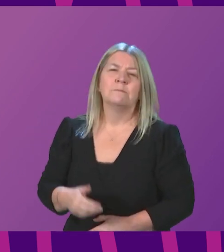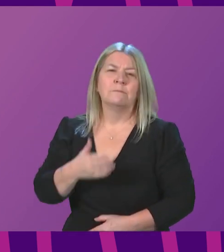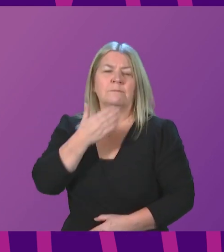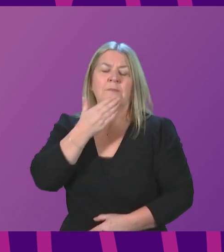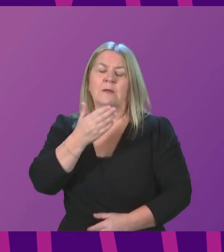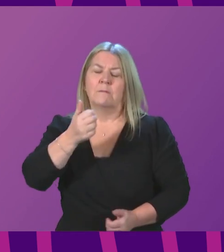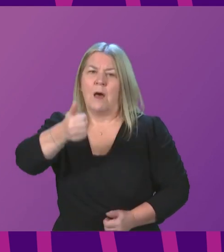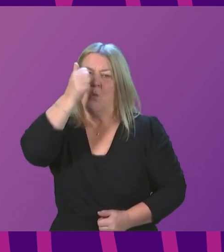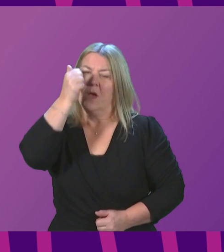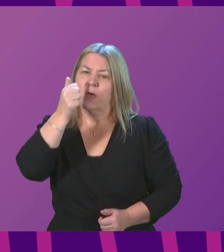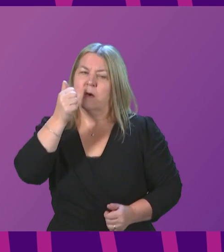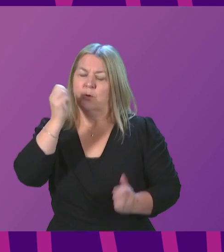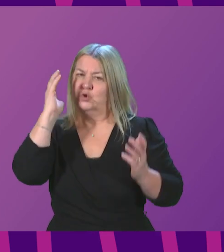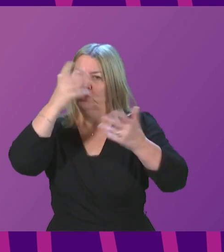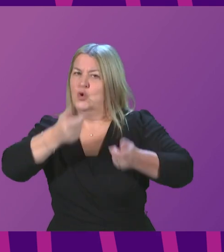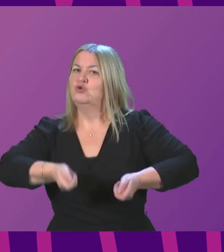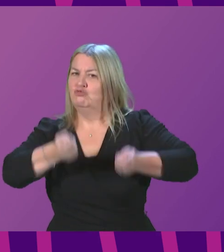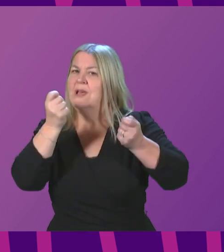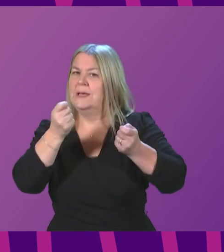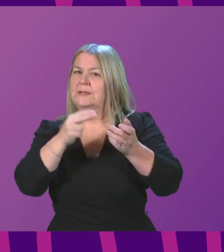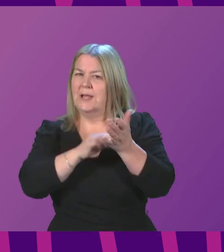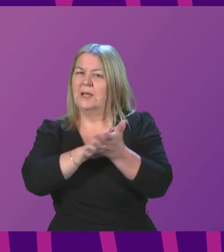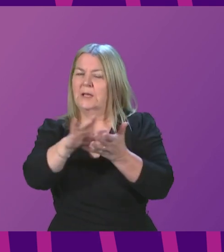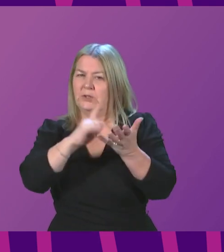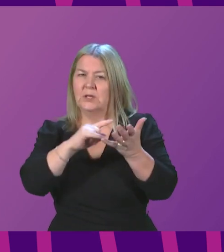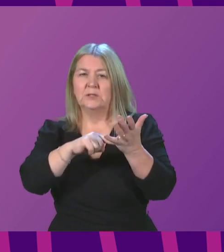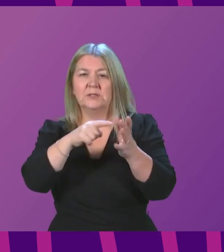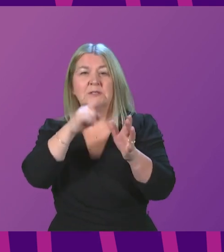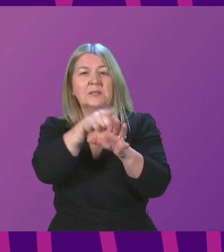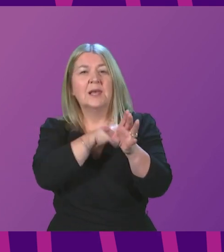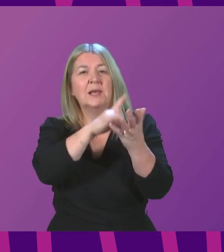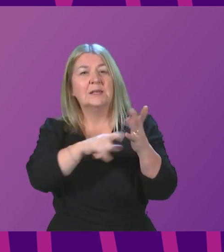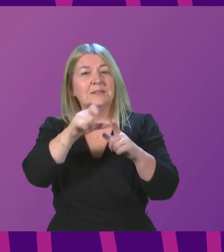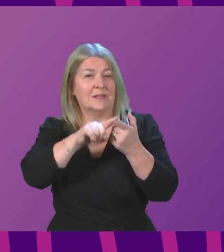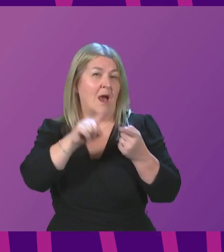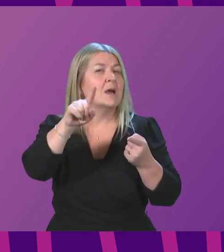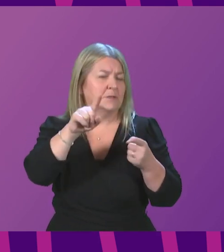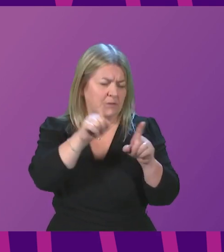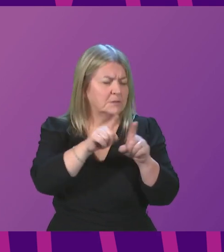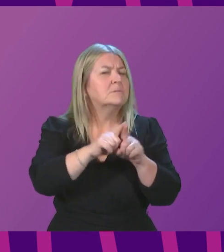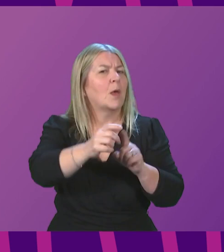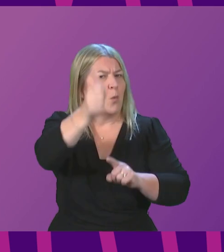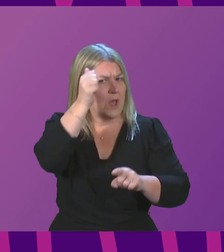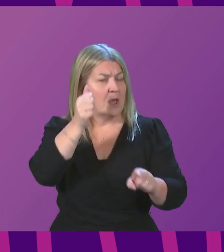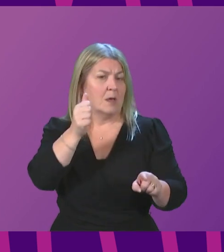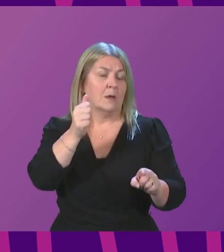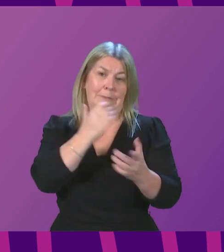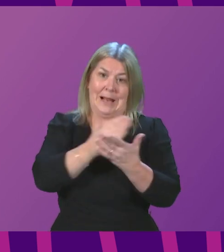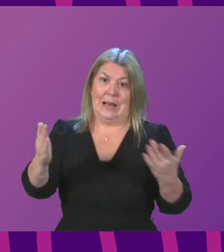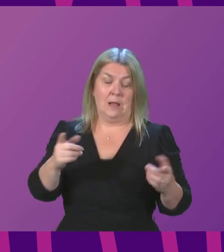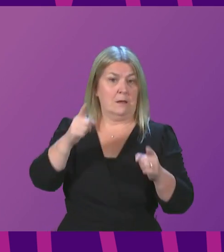raised. NHS Tayside is also fully aware of these concerns, and let me be very clear, I would expect NHS Tayside to